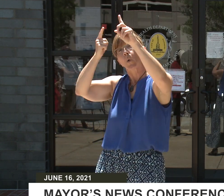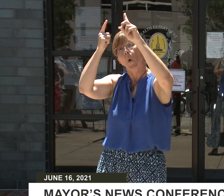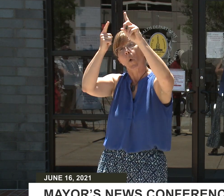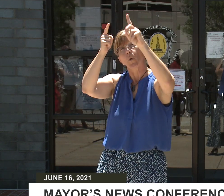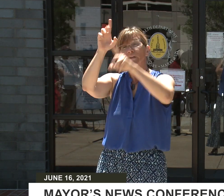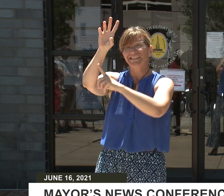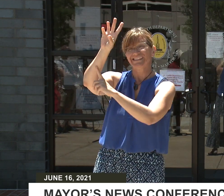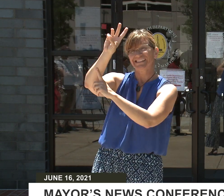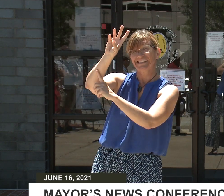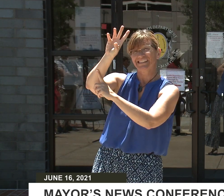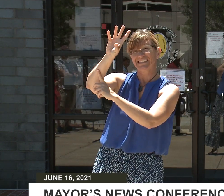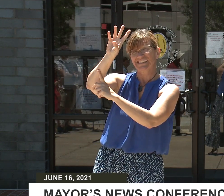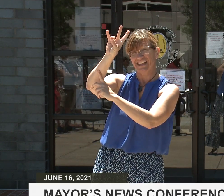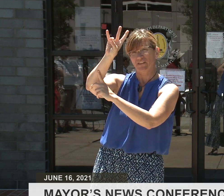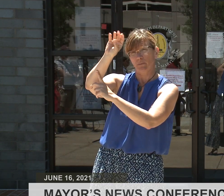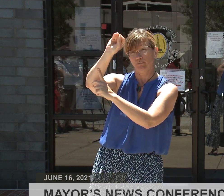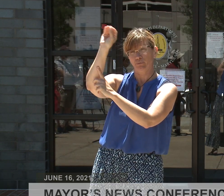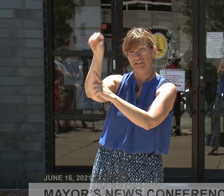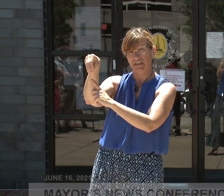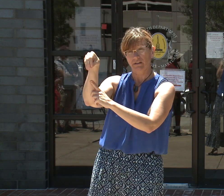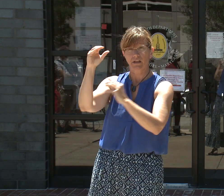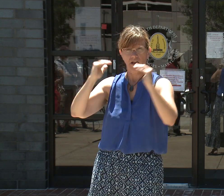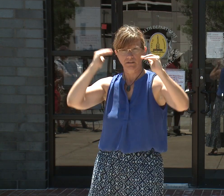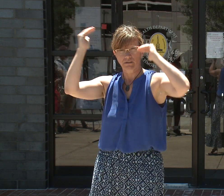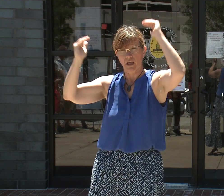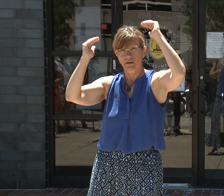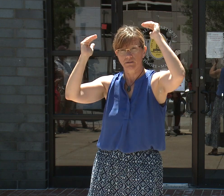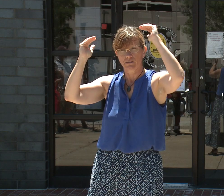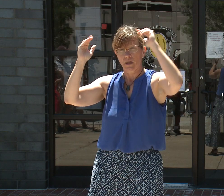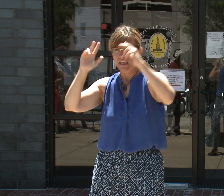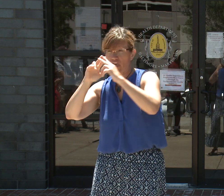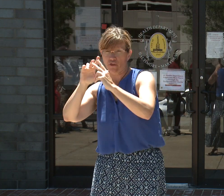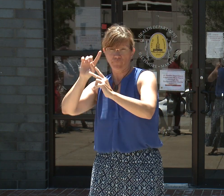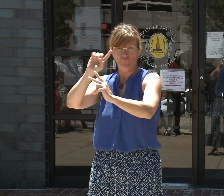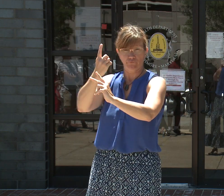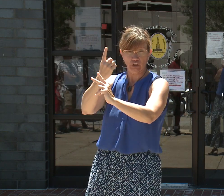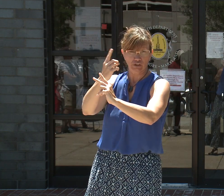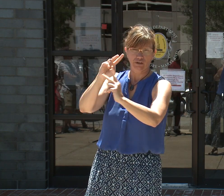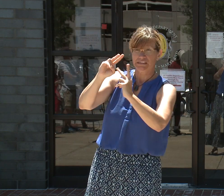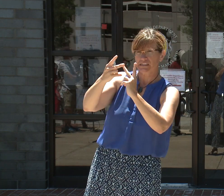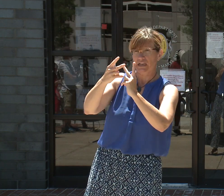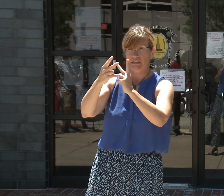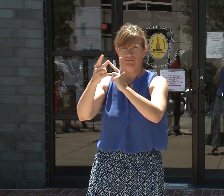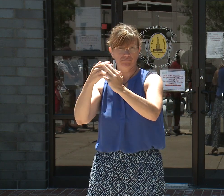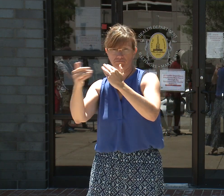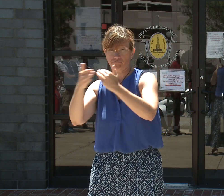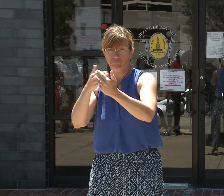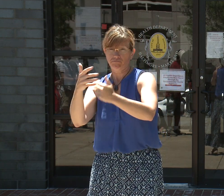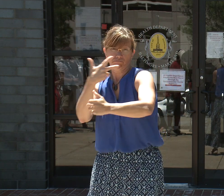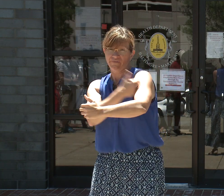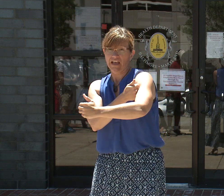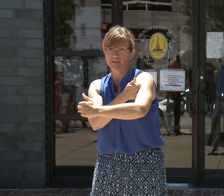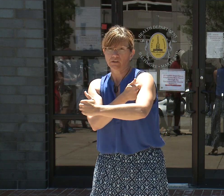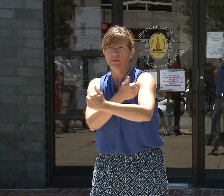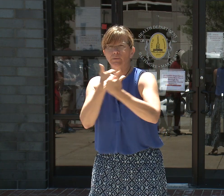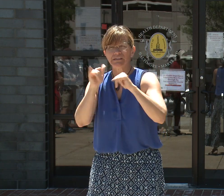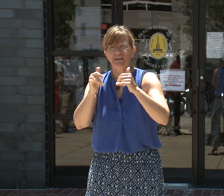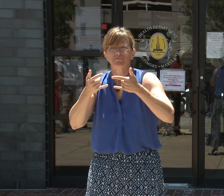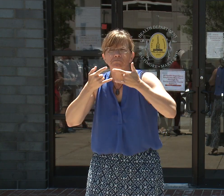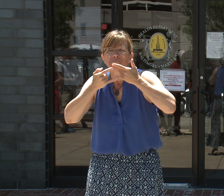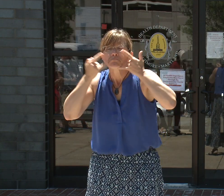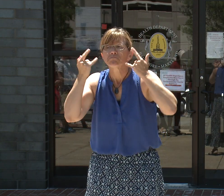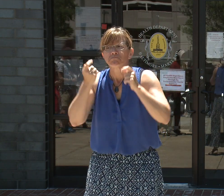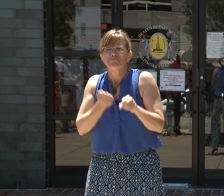being vaccinated with at least a first or a single dose in order to lift the indoor mask mandate. As many of you are aware,